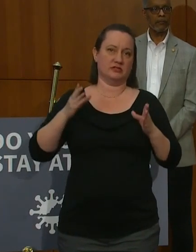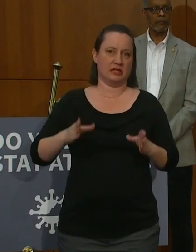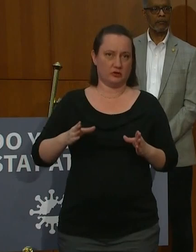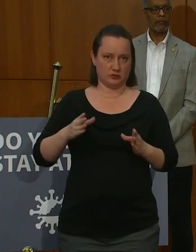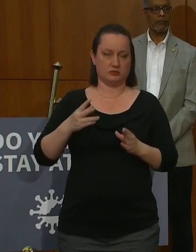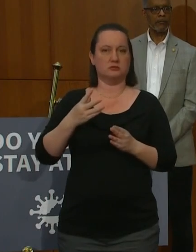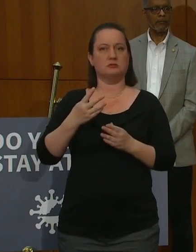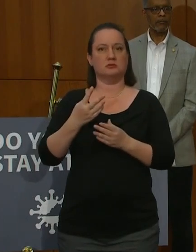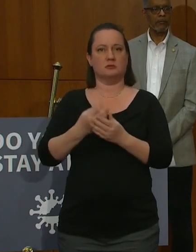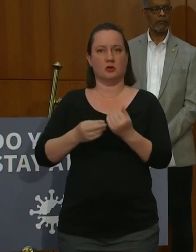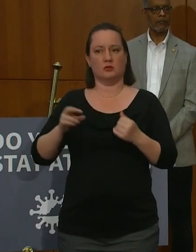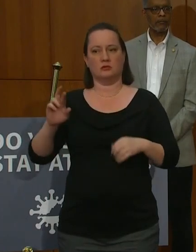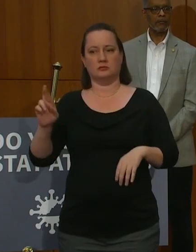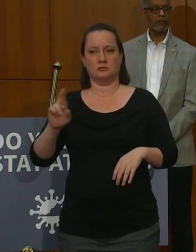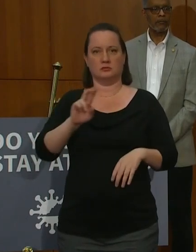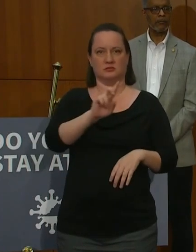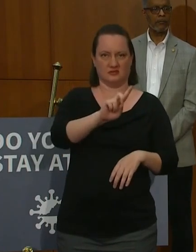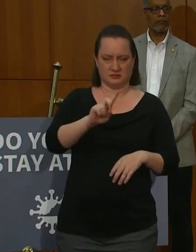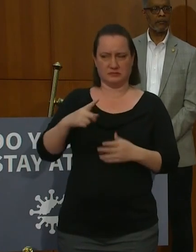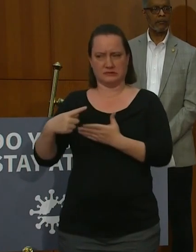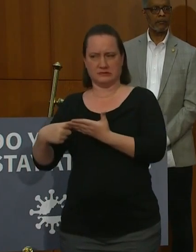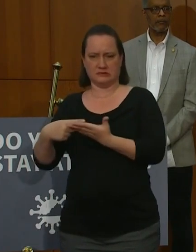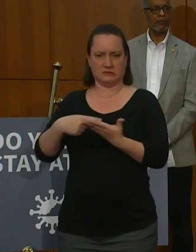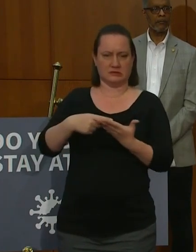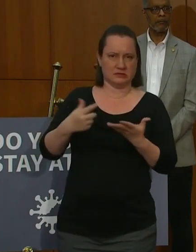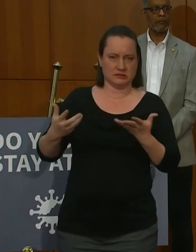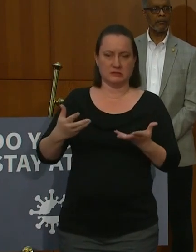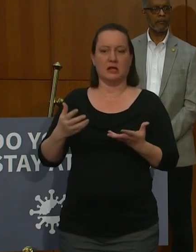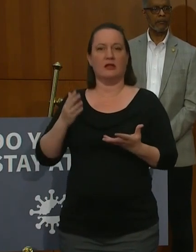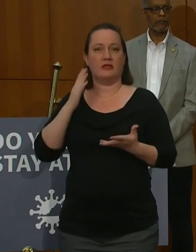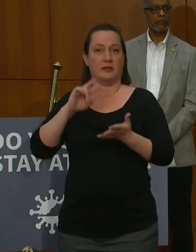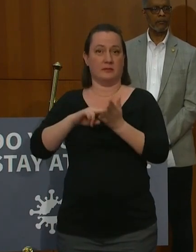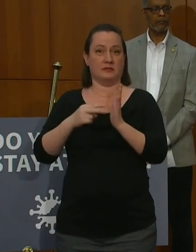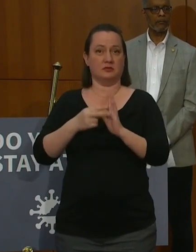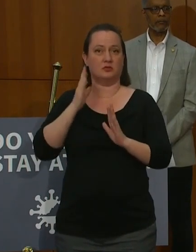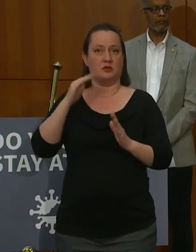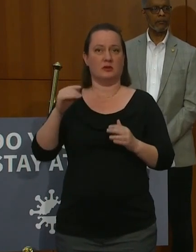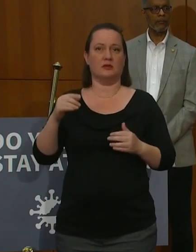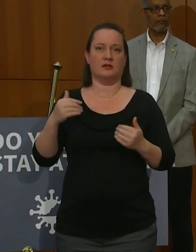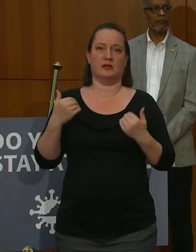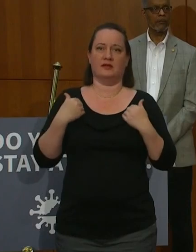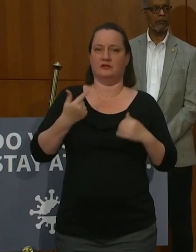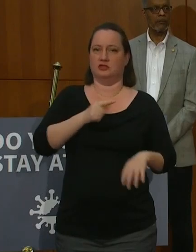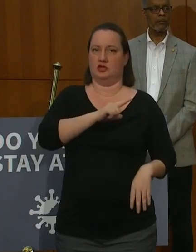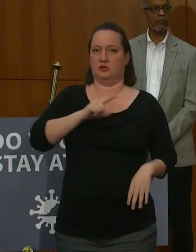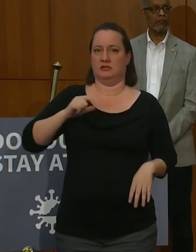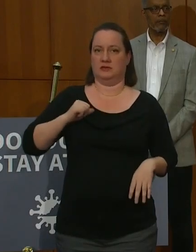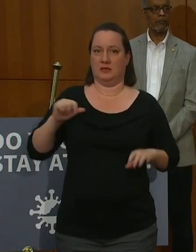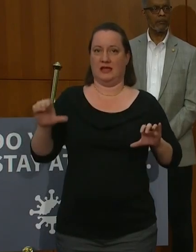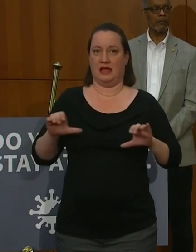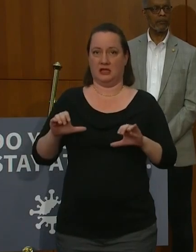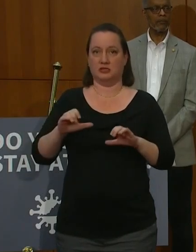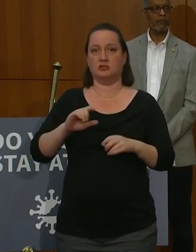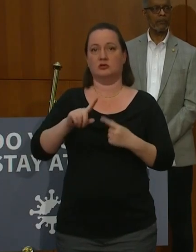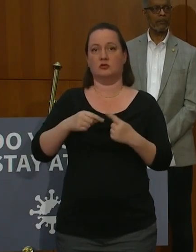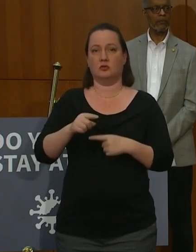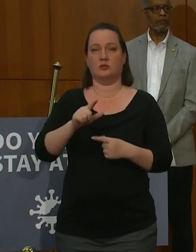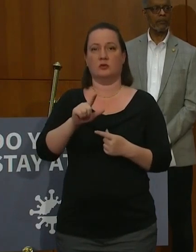This change will require General Assembly action when lawmakers return to session on April 22.